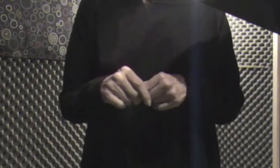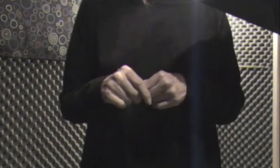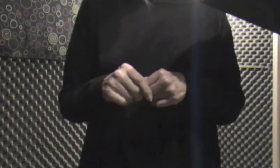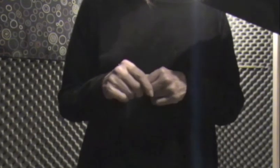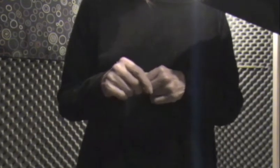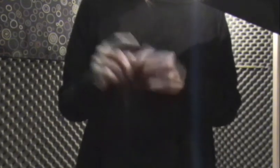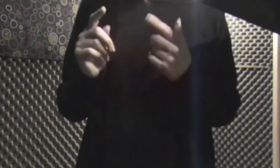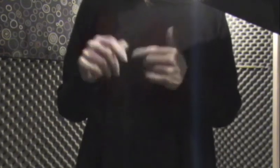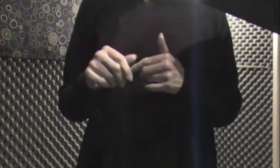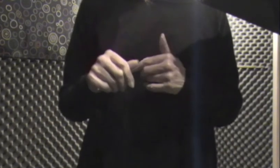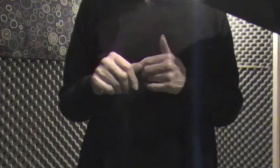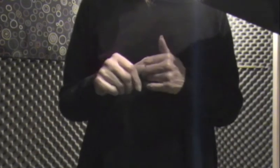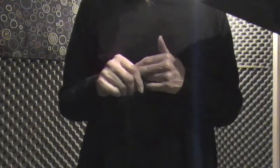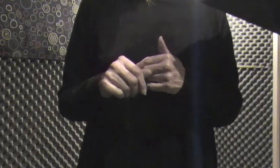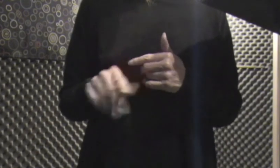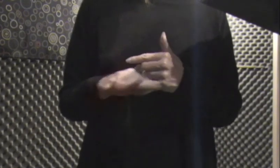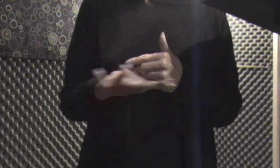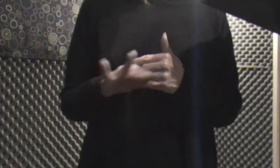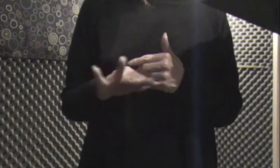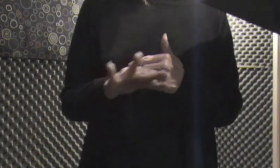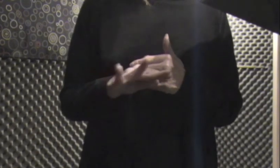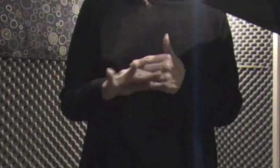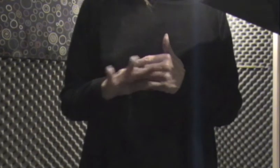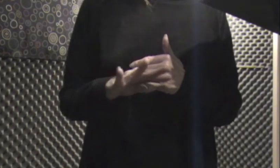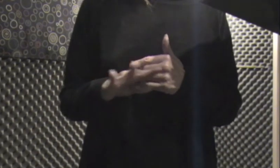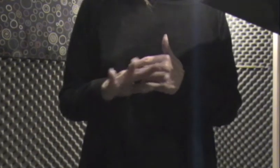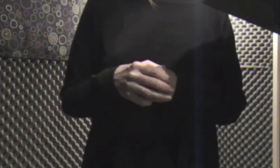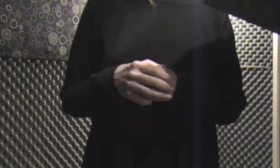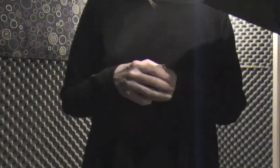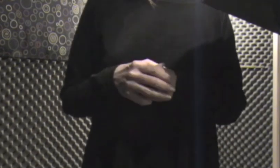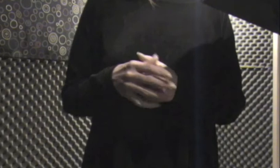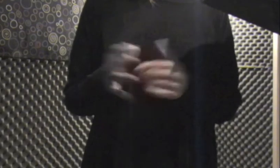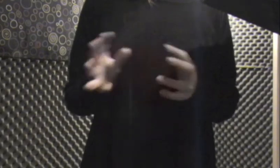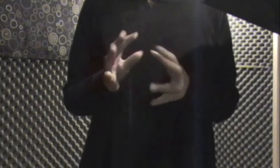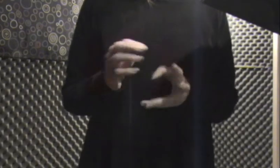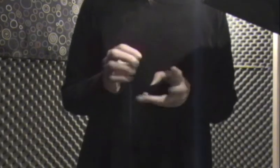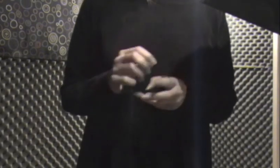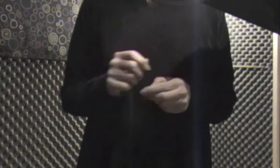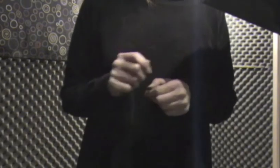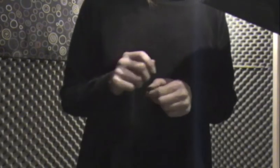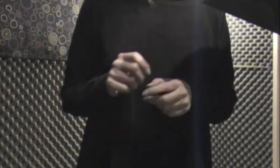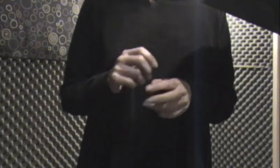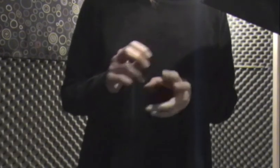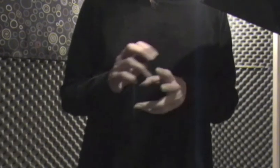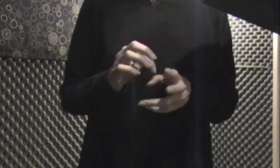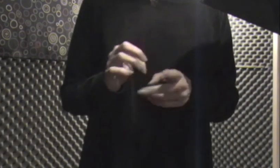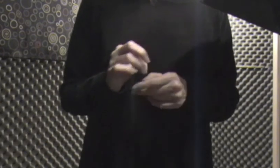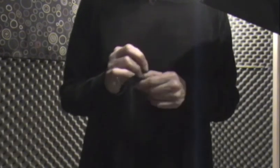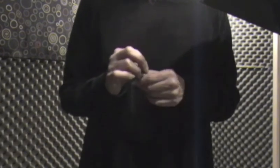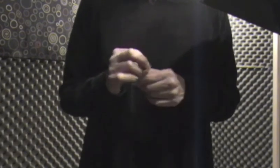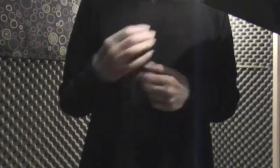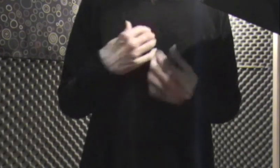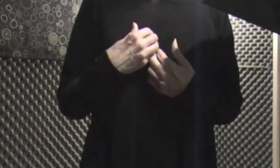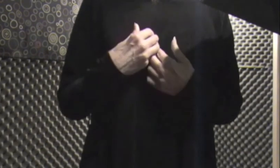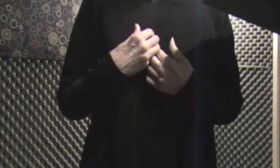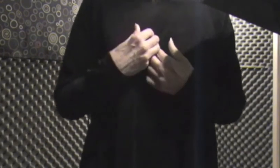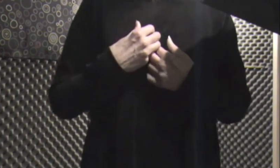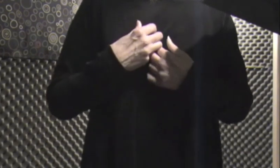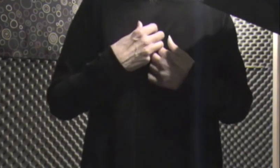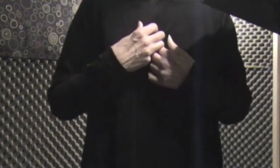me I'm a crazy lady In a city filled with crazy ladies I need an antidepressant injury lawyer And my person has been